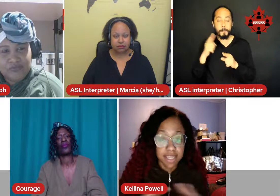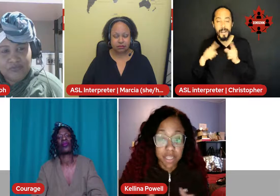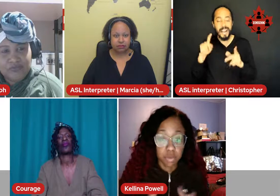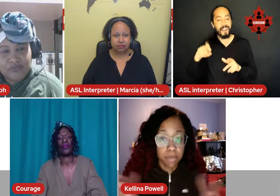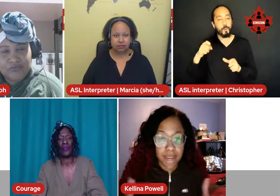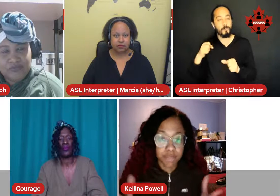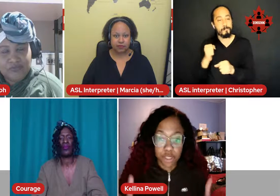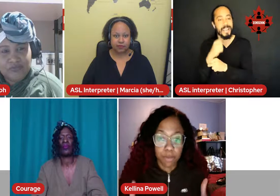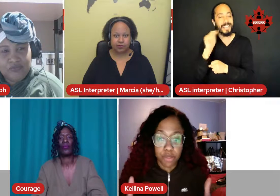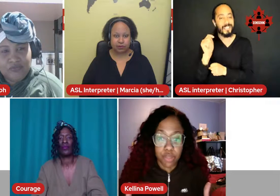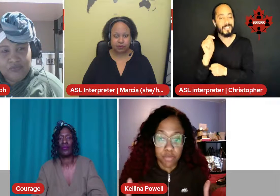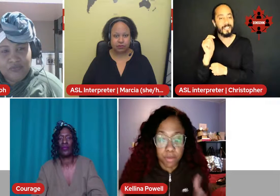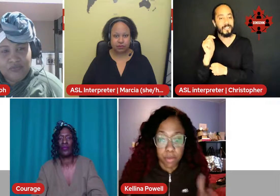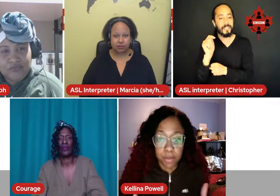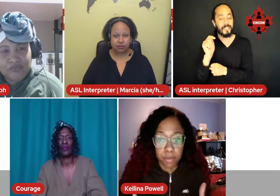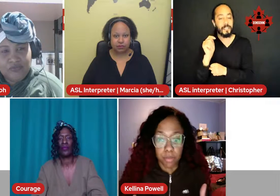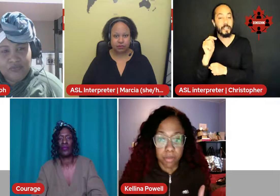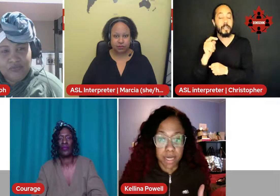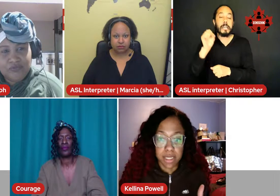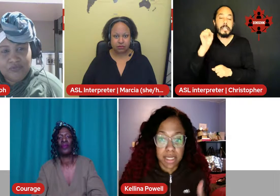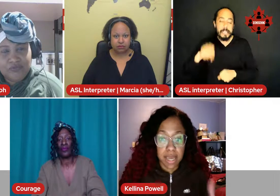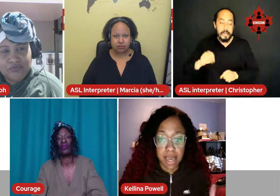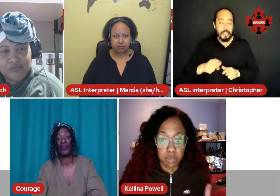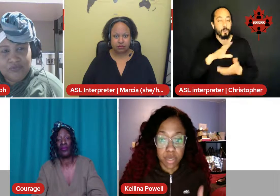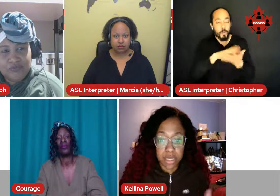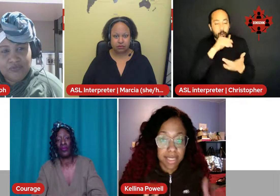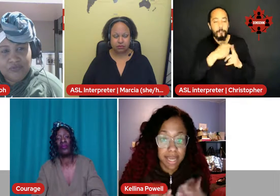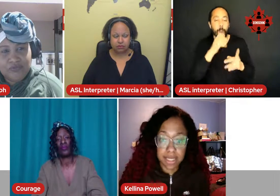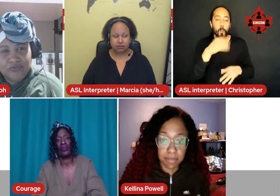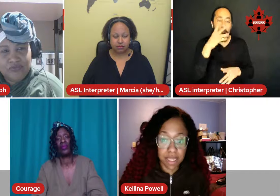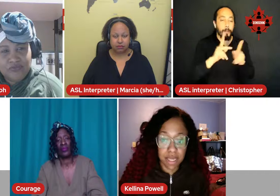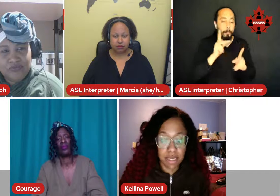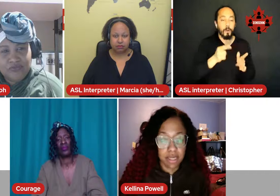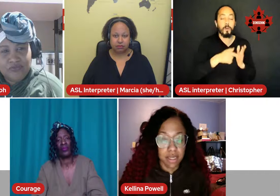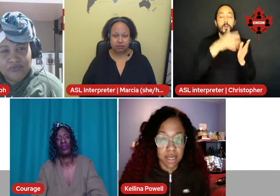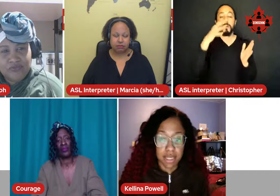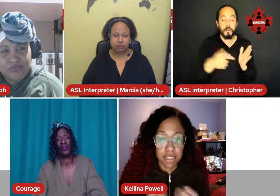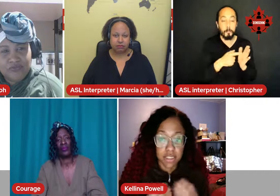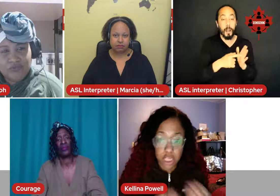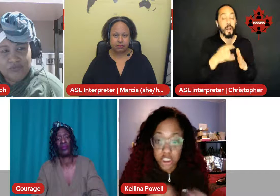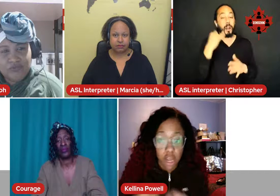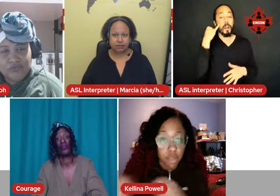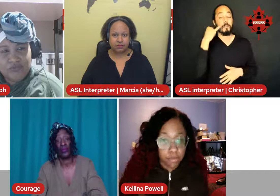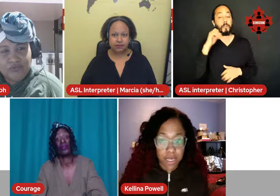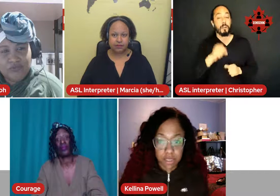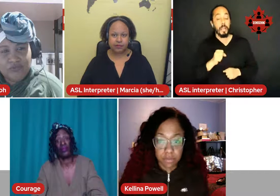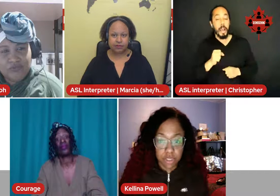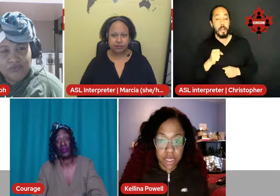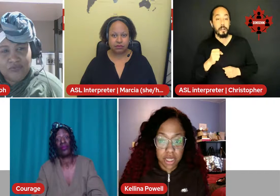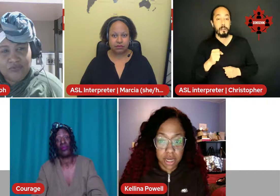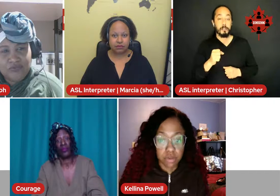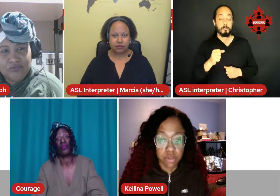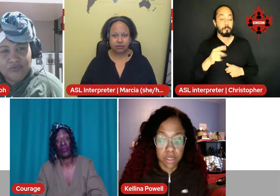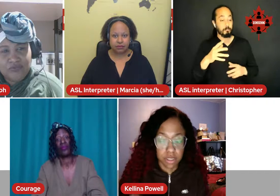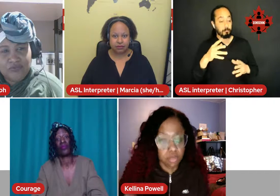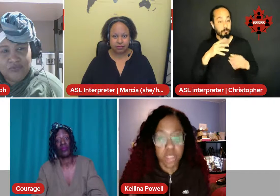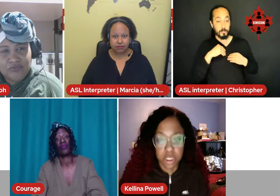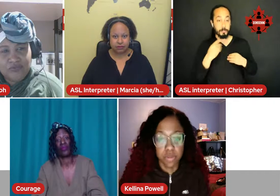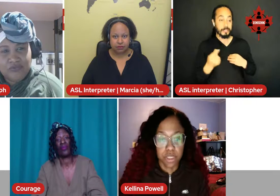yes, we may have to learn about these from the white people. But, hey, if we can take something and teach the other black community how to do it, then we can do it